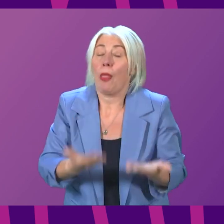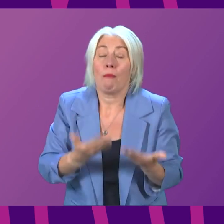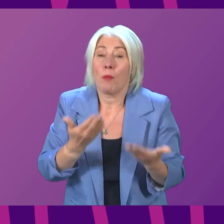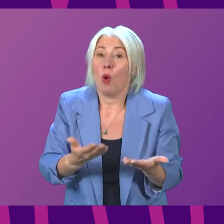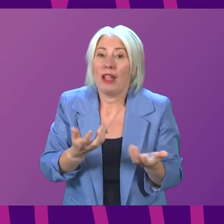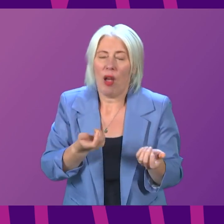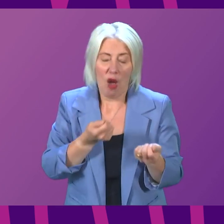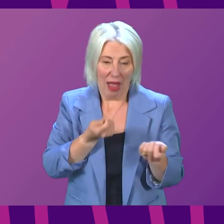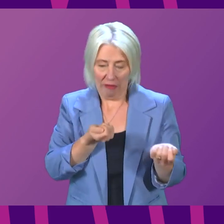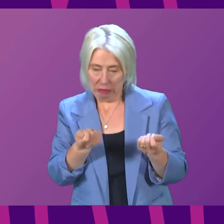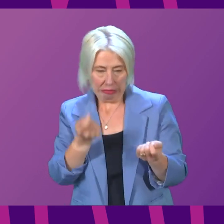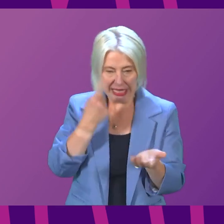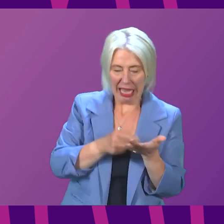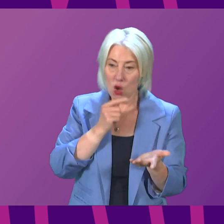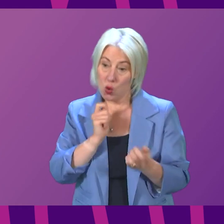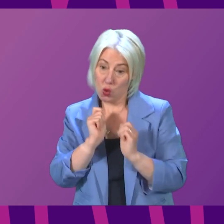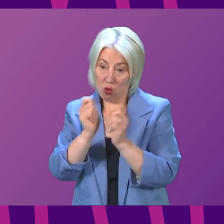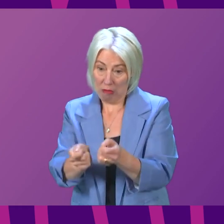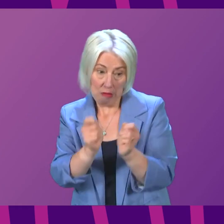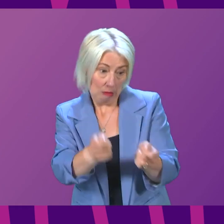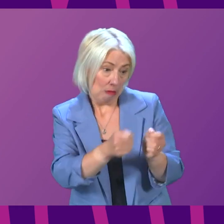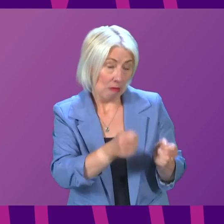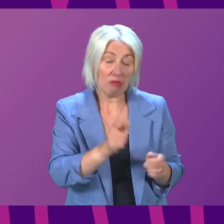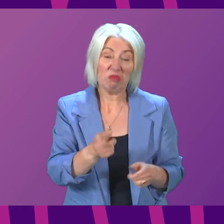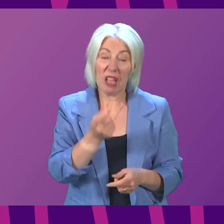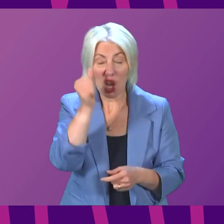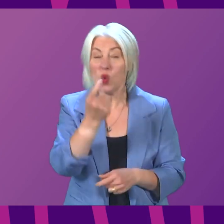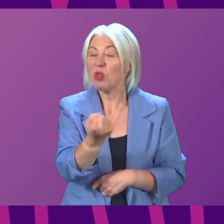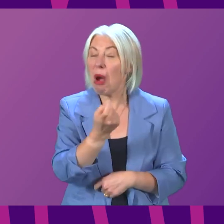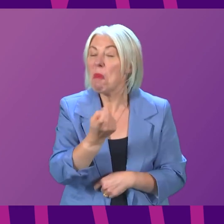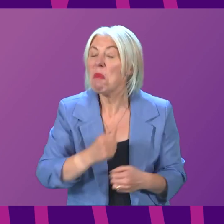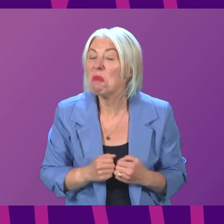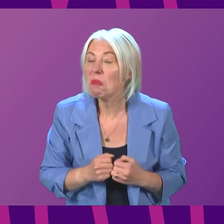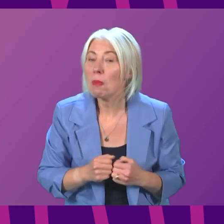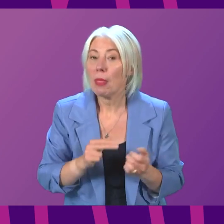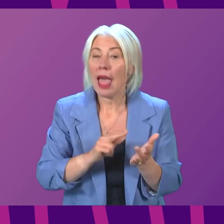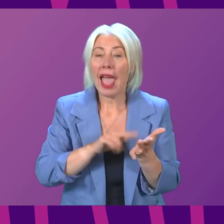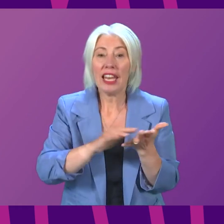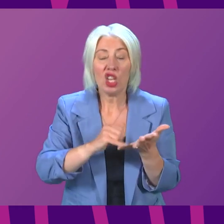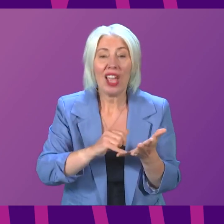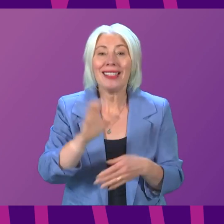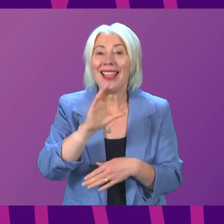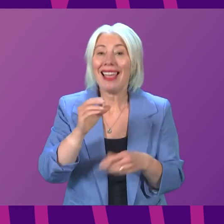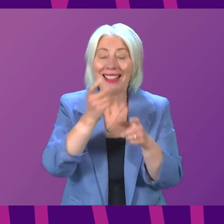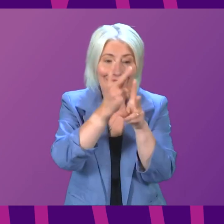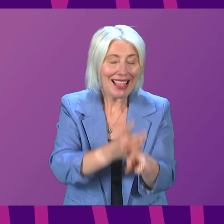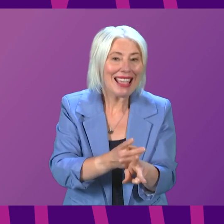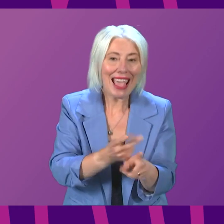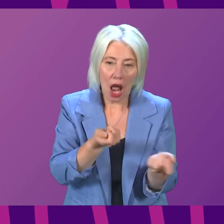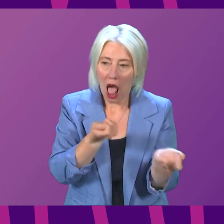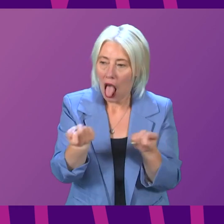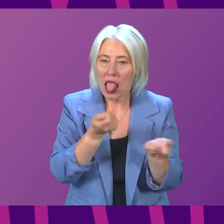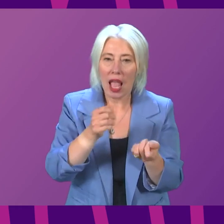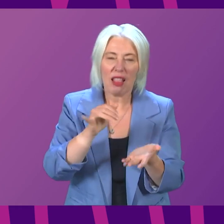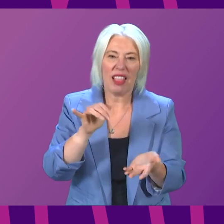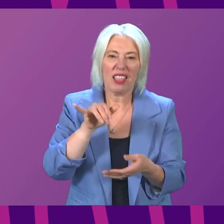rationing cancer care was entirely predictable. He went on. The NHS in cancer care is run like a budget